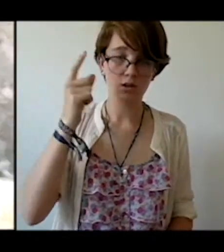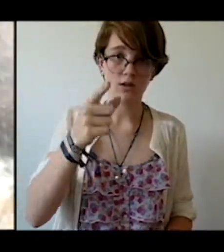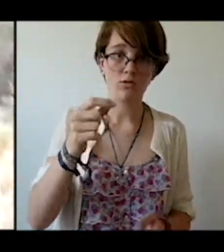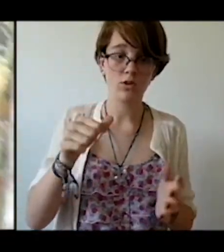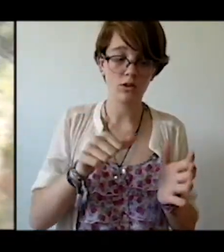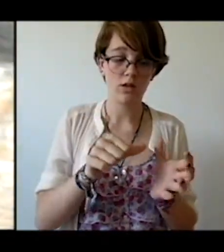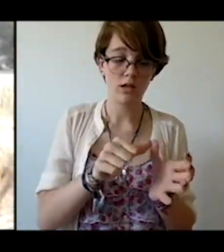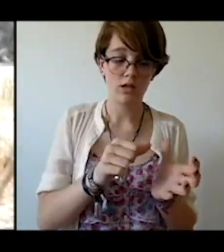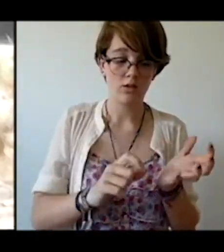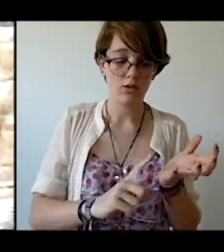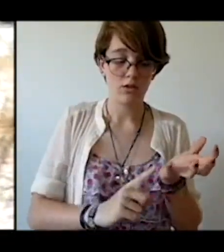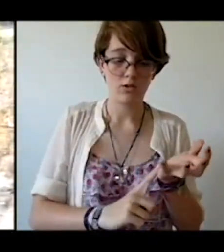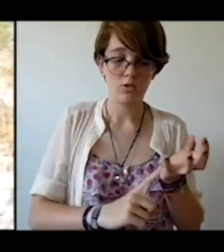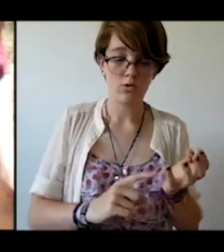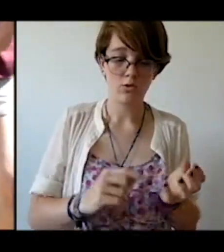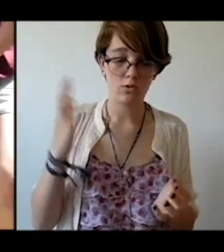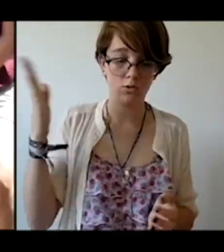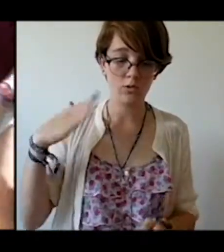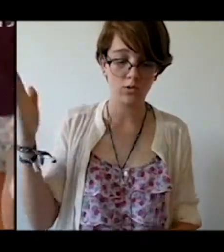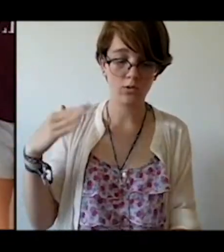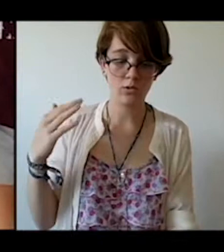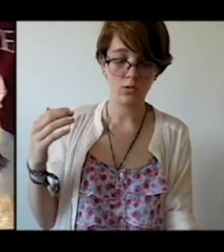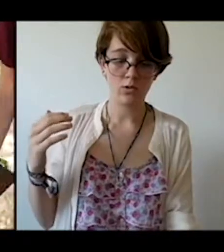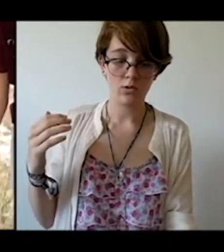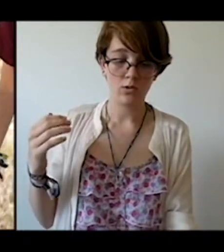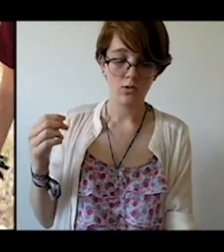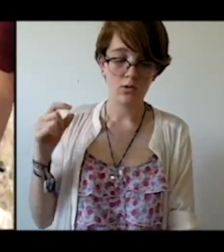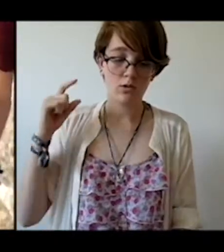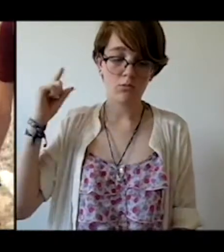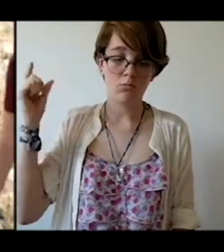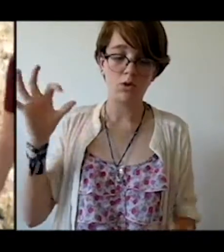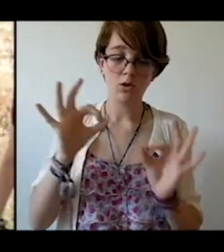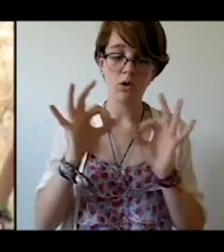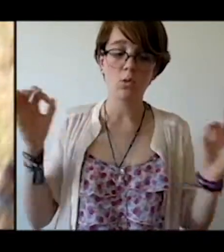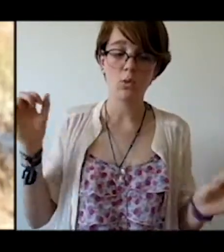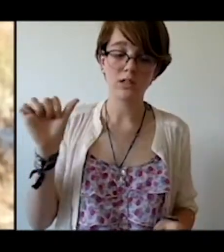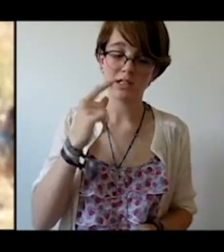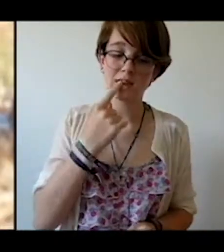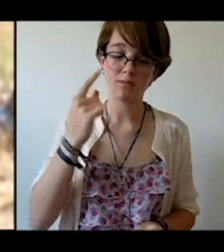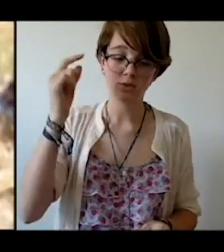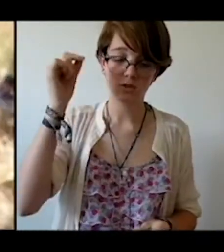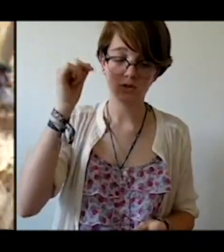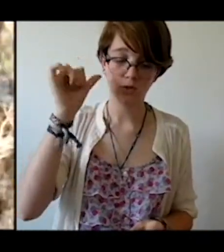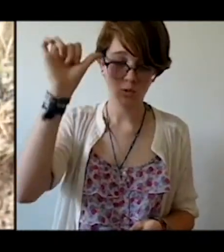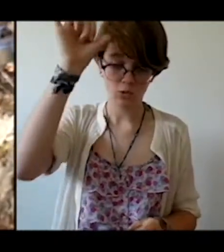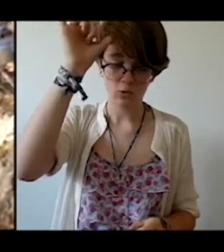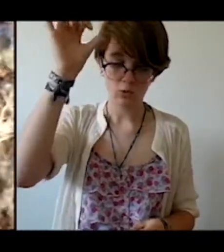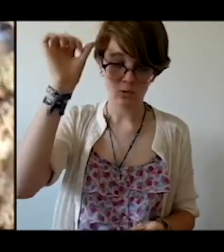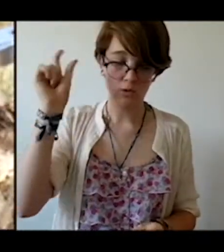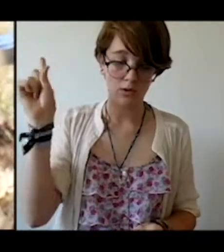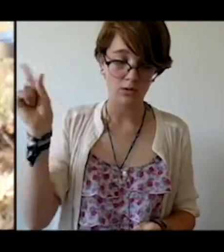if you're there at all But no one's lips knew what to say